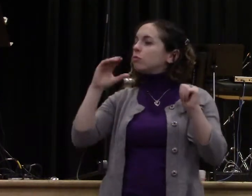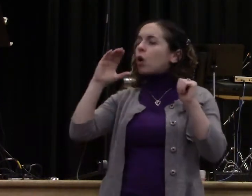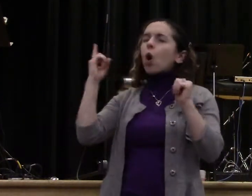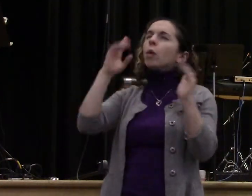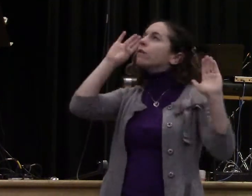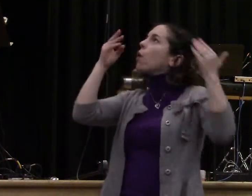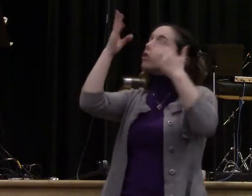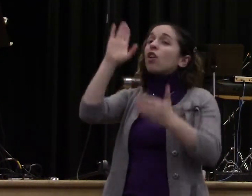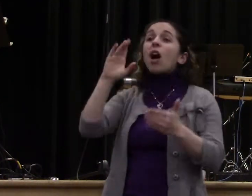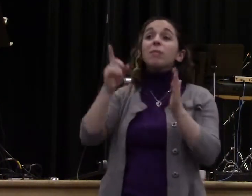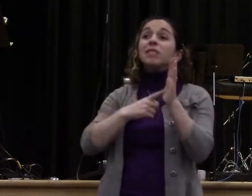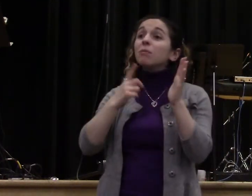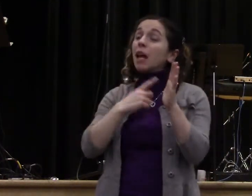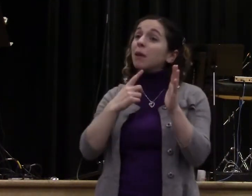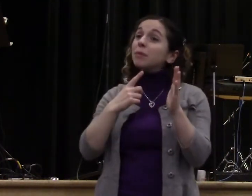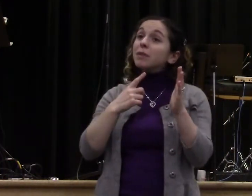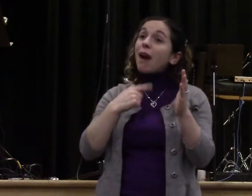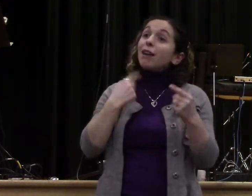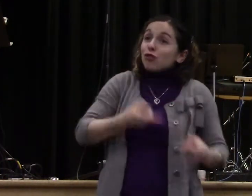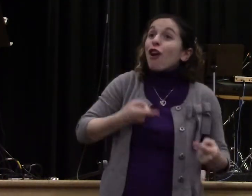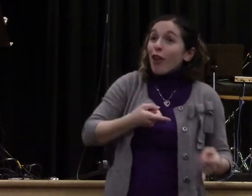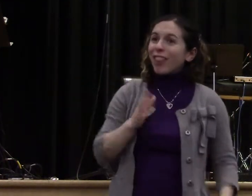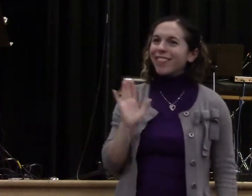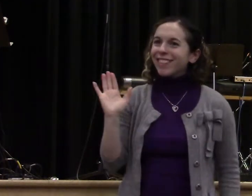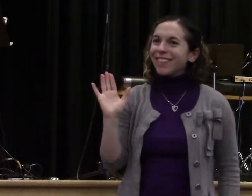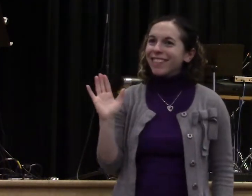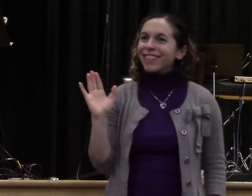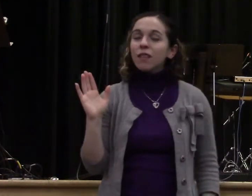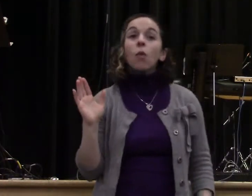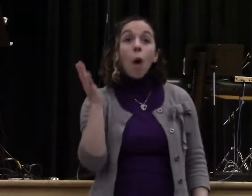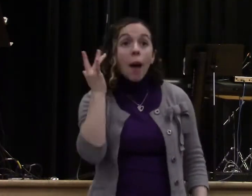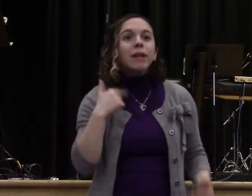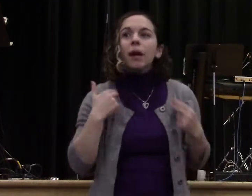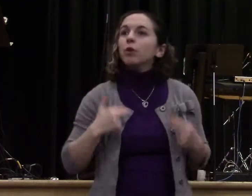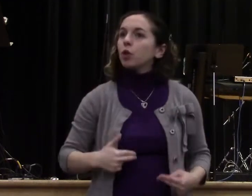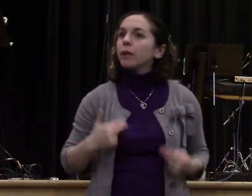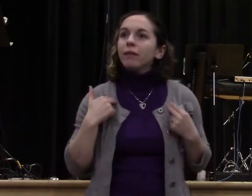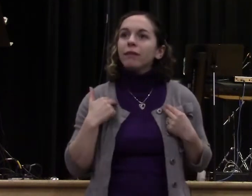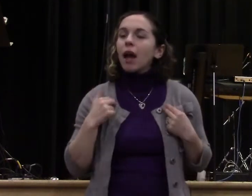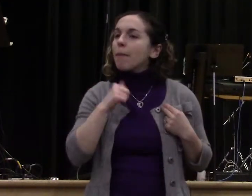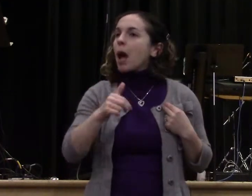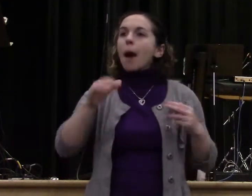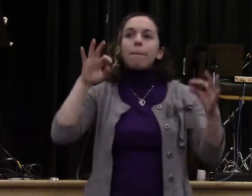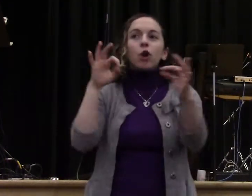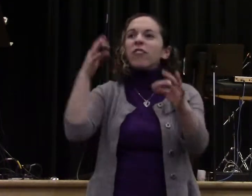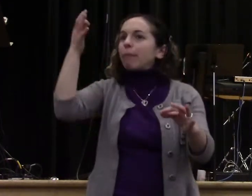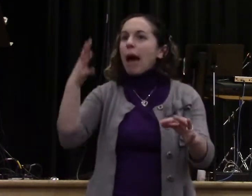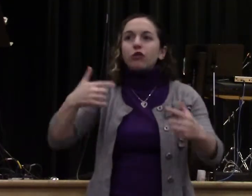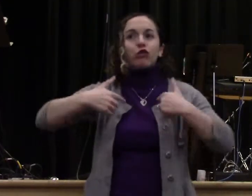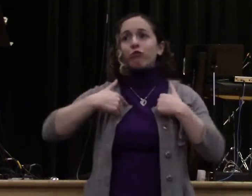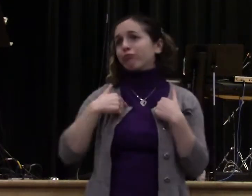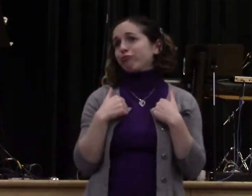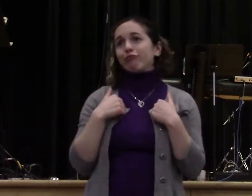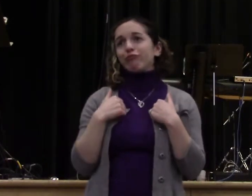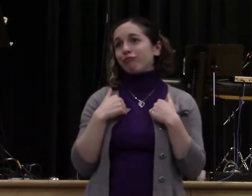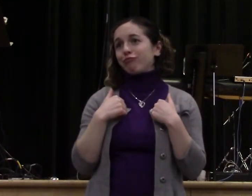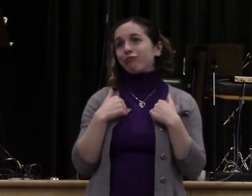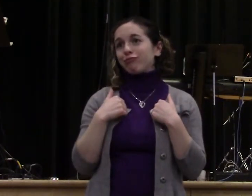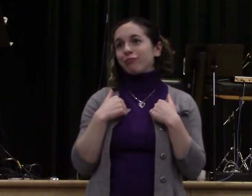Hallelujah. God's good. But Ralph's okay. Can I tell you something? God saved Ralph. God loves